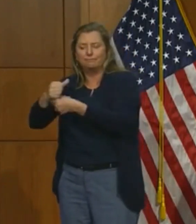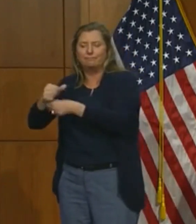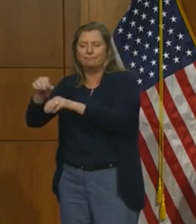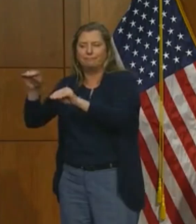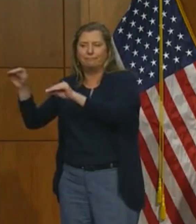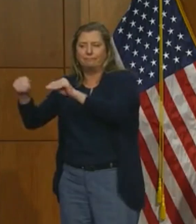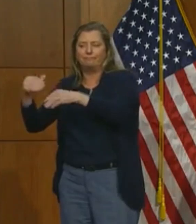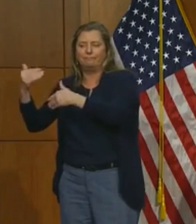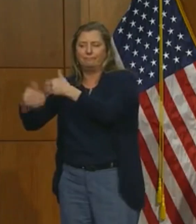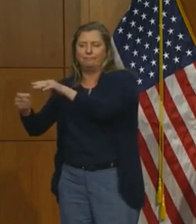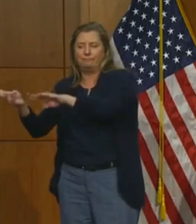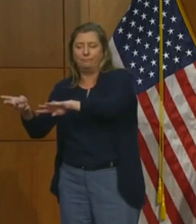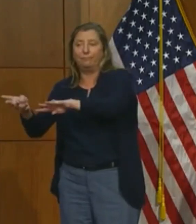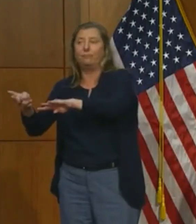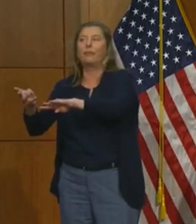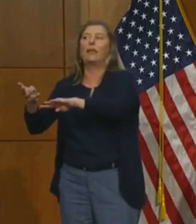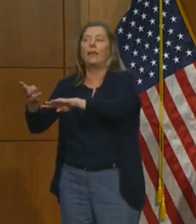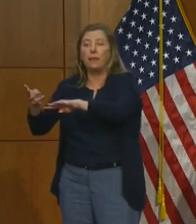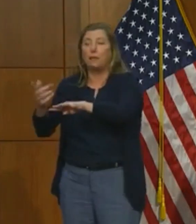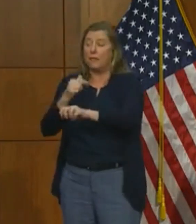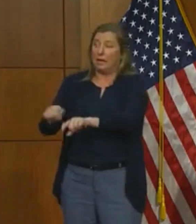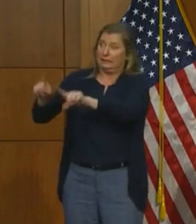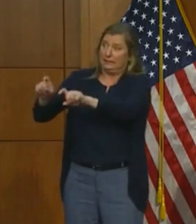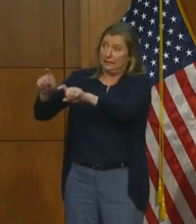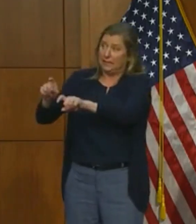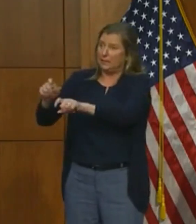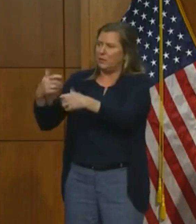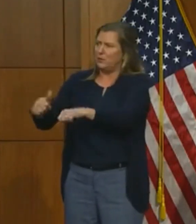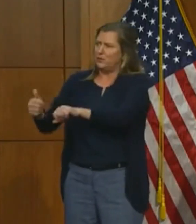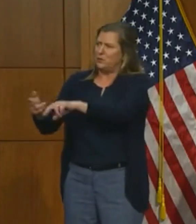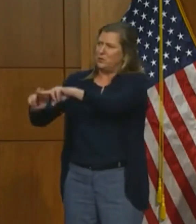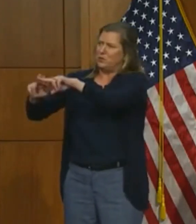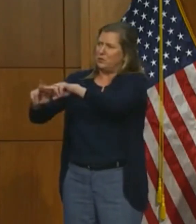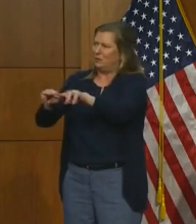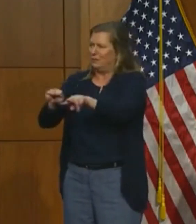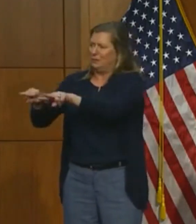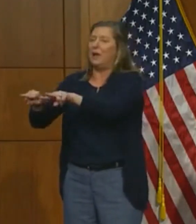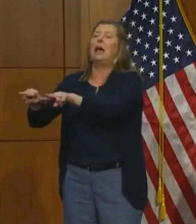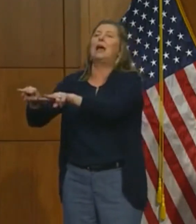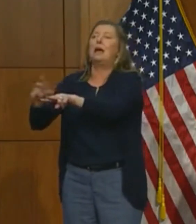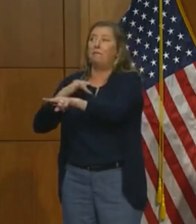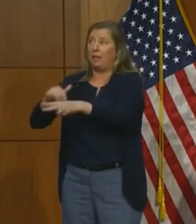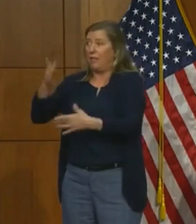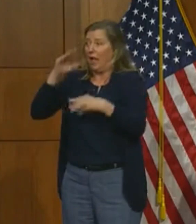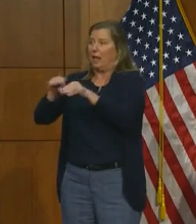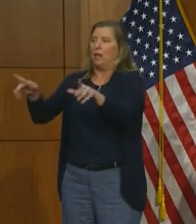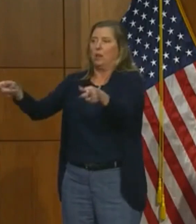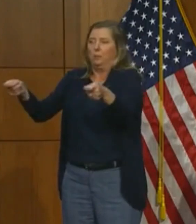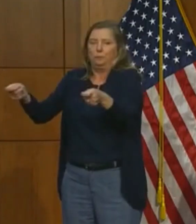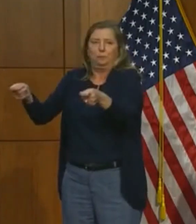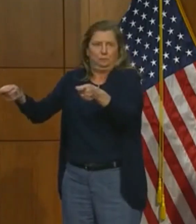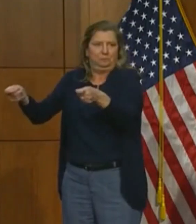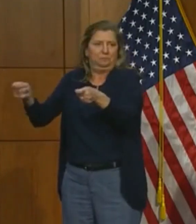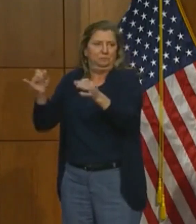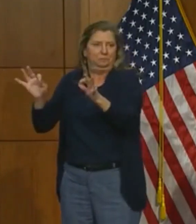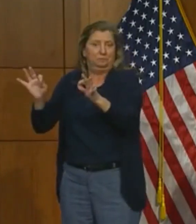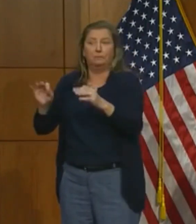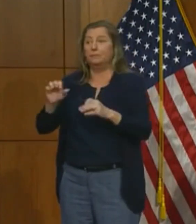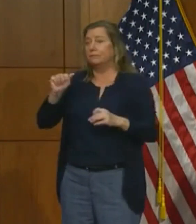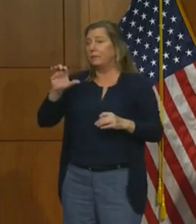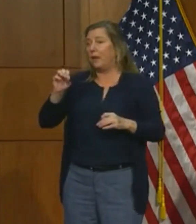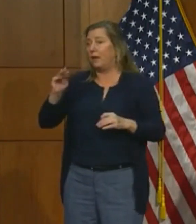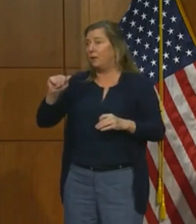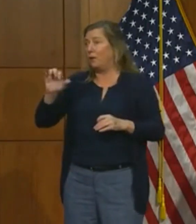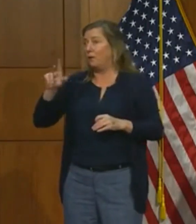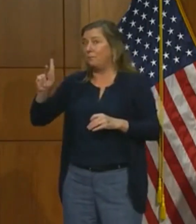to rigorous testing, we believe we have that outbreak well under control. Accumac may move